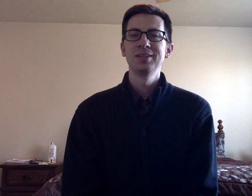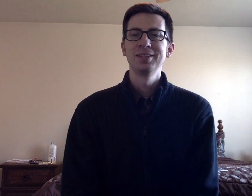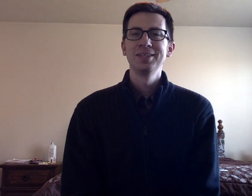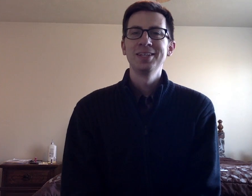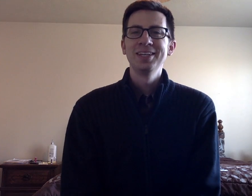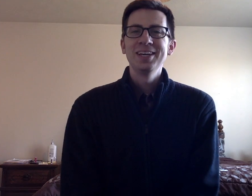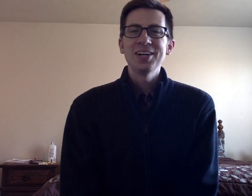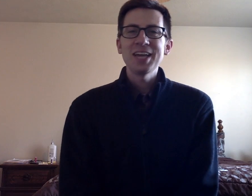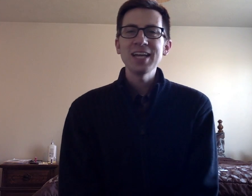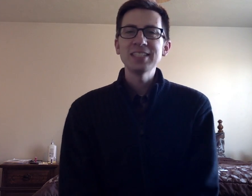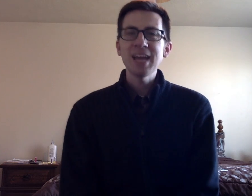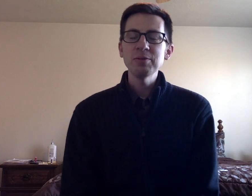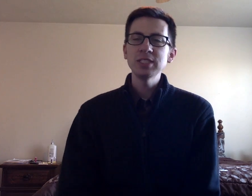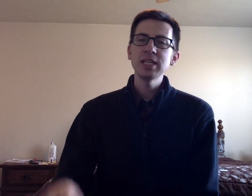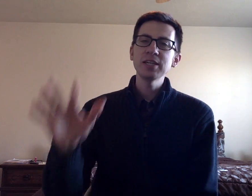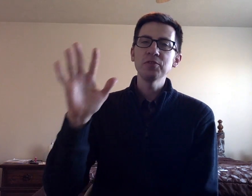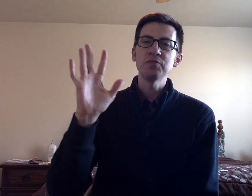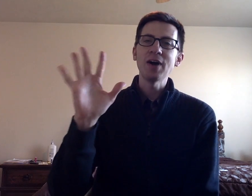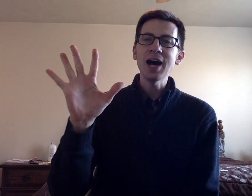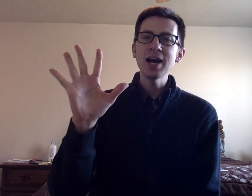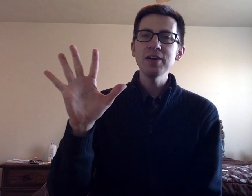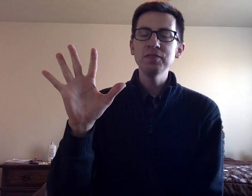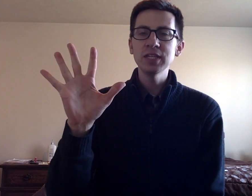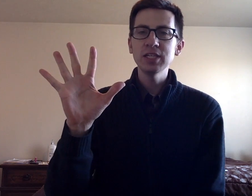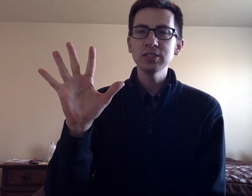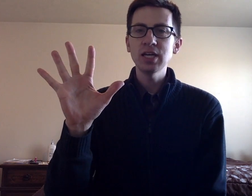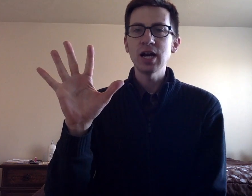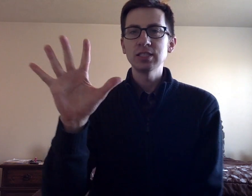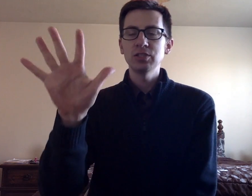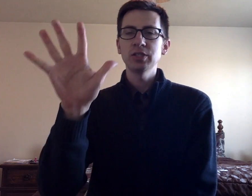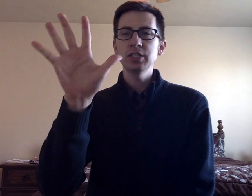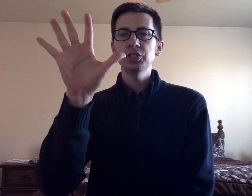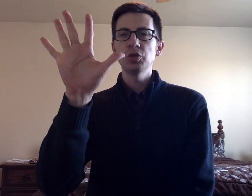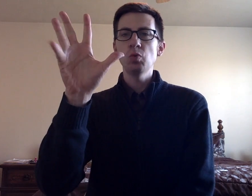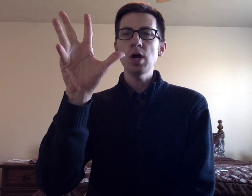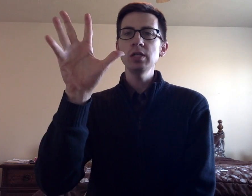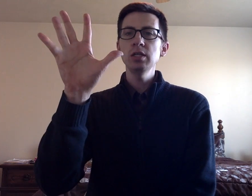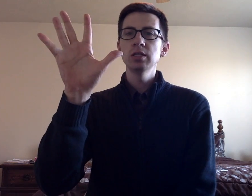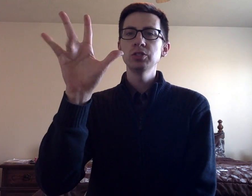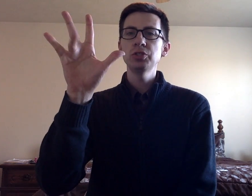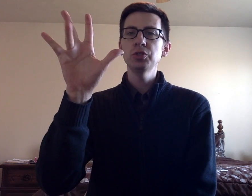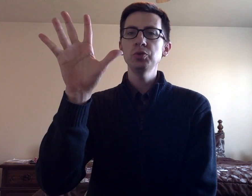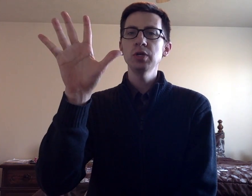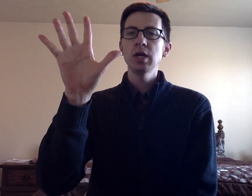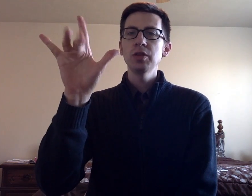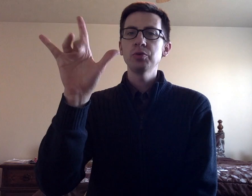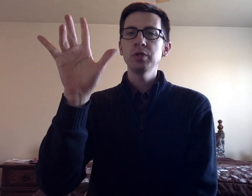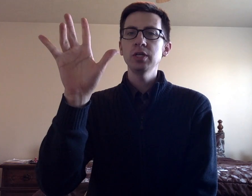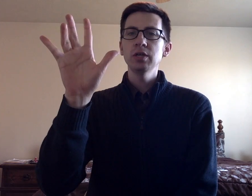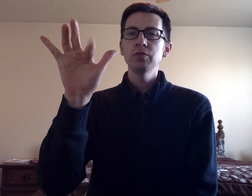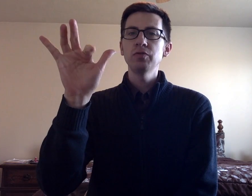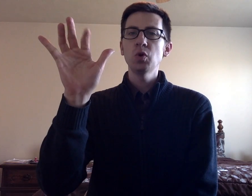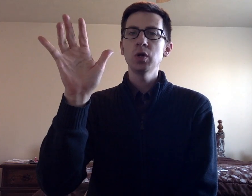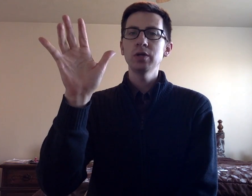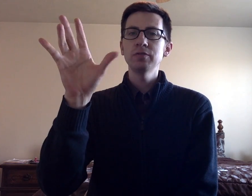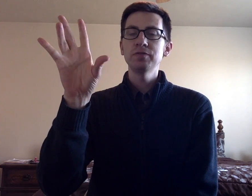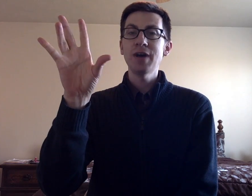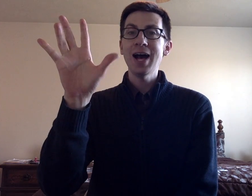Okay it's time to sing the five little ducks so get your one, two, three, four, five